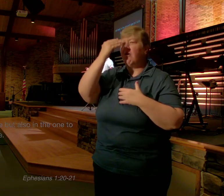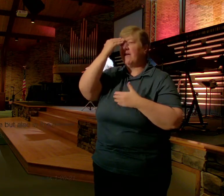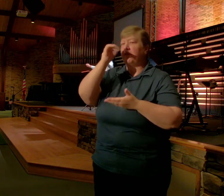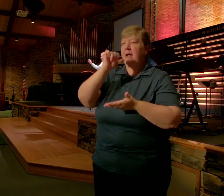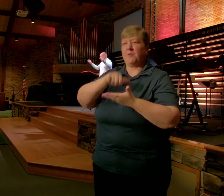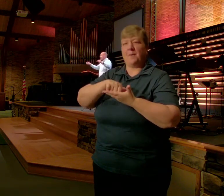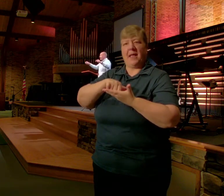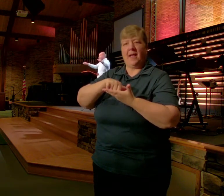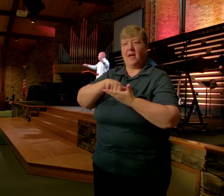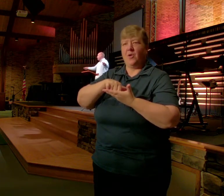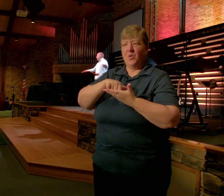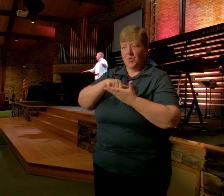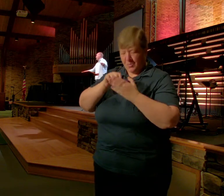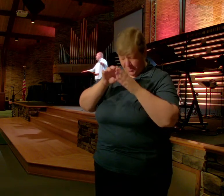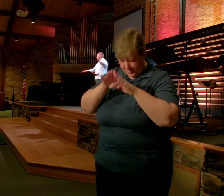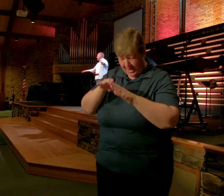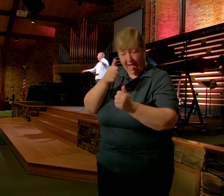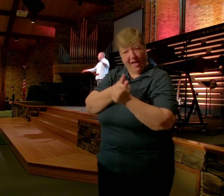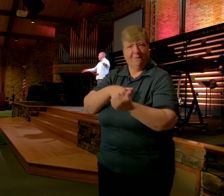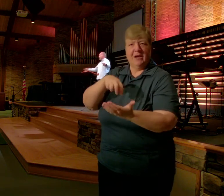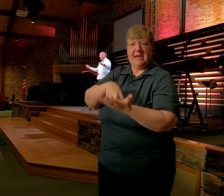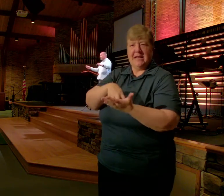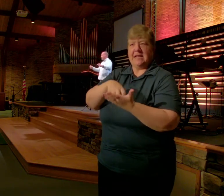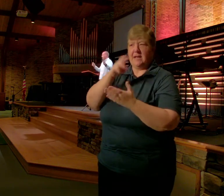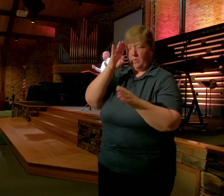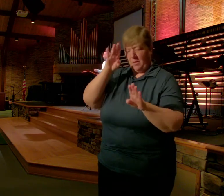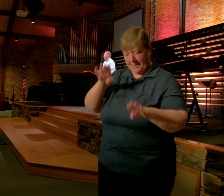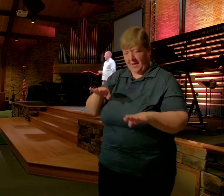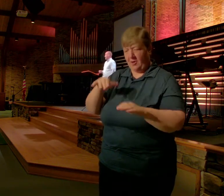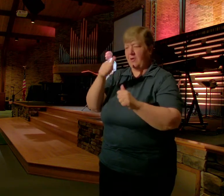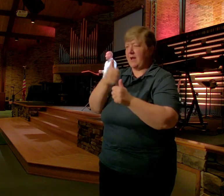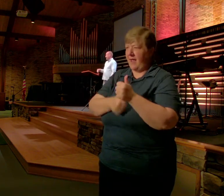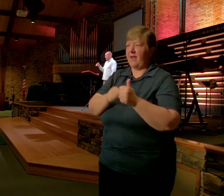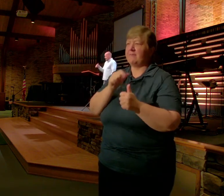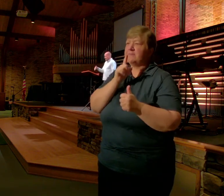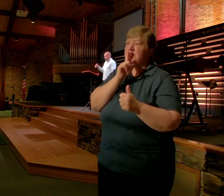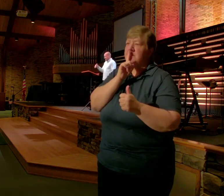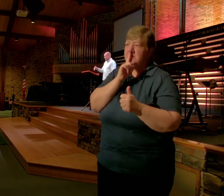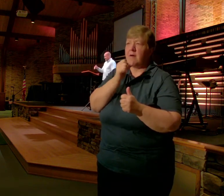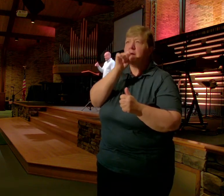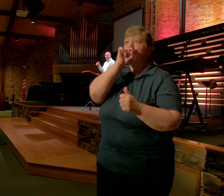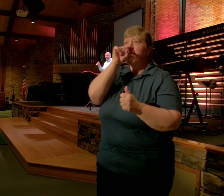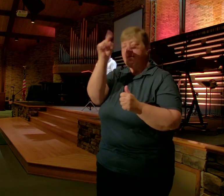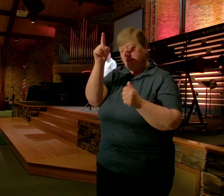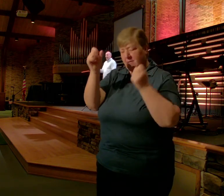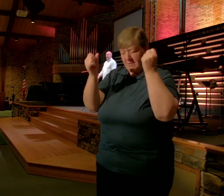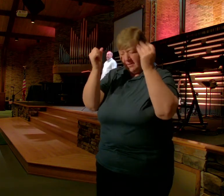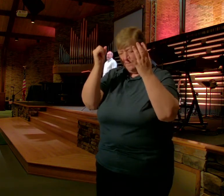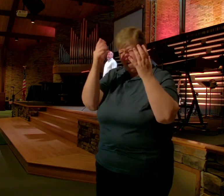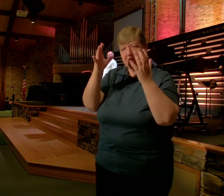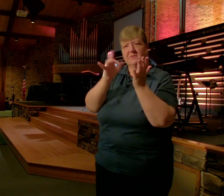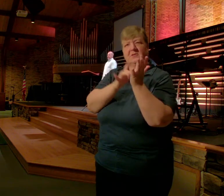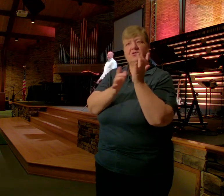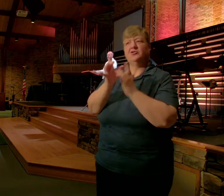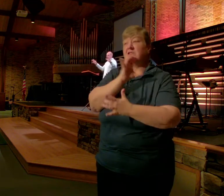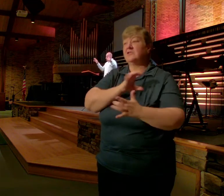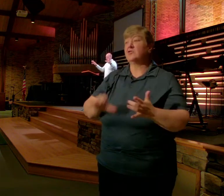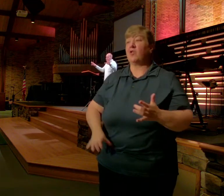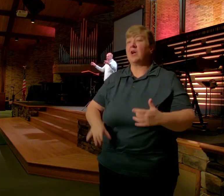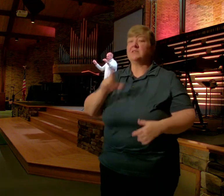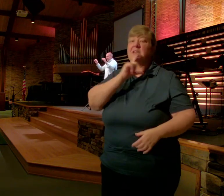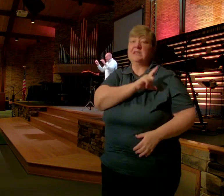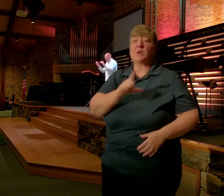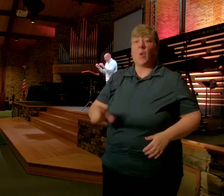Because Every Knee Will Bow And Every Tongue Will Confess That Jesus Christ Is Lord He's